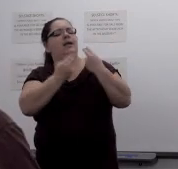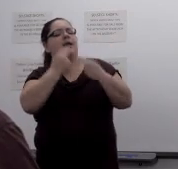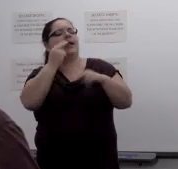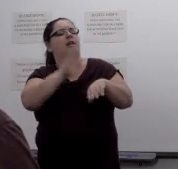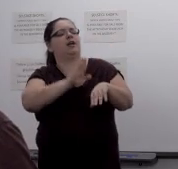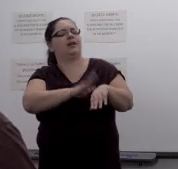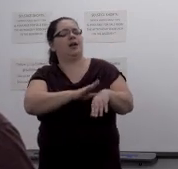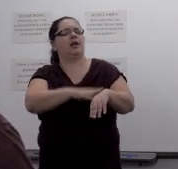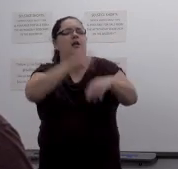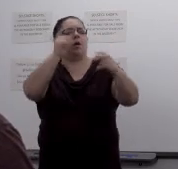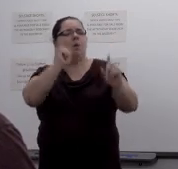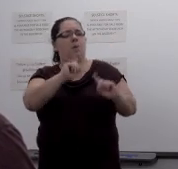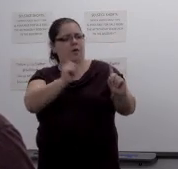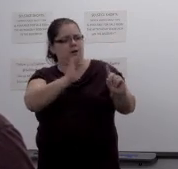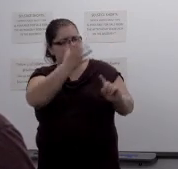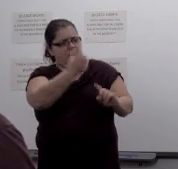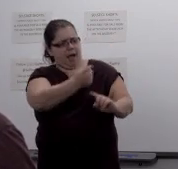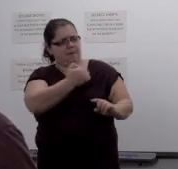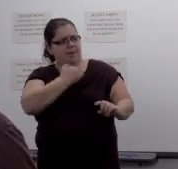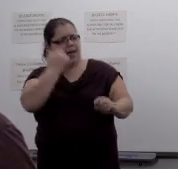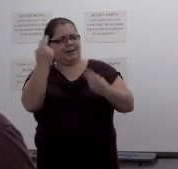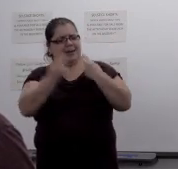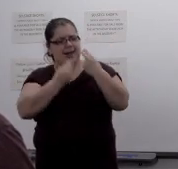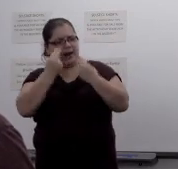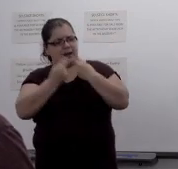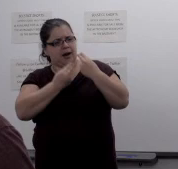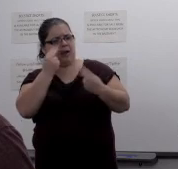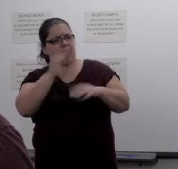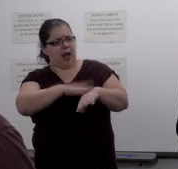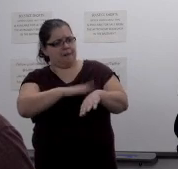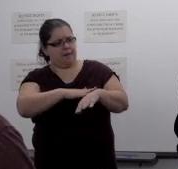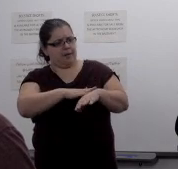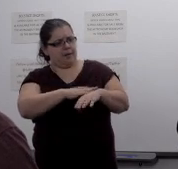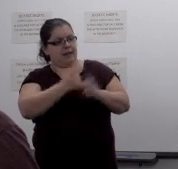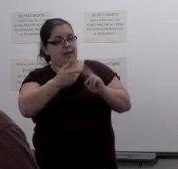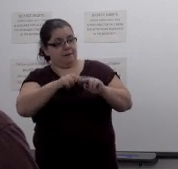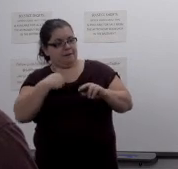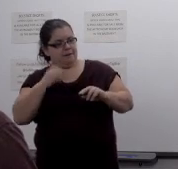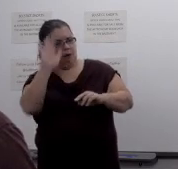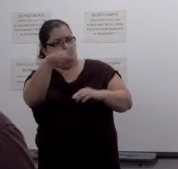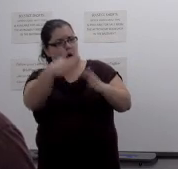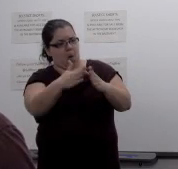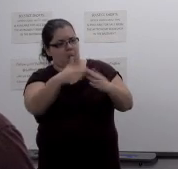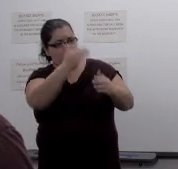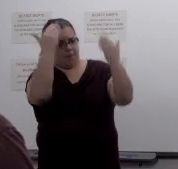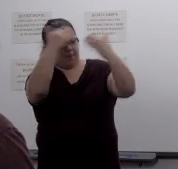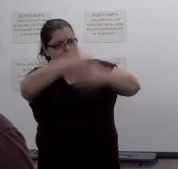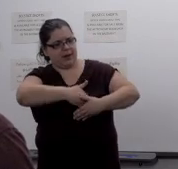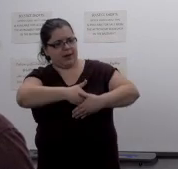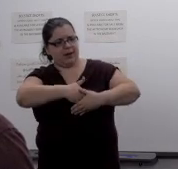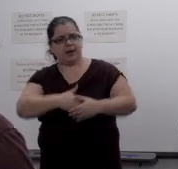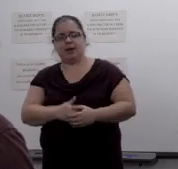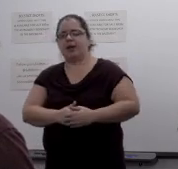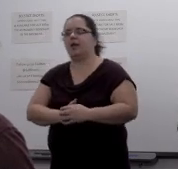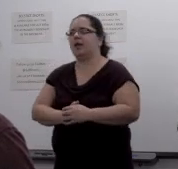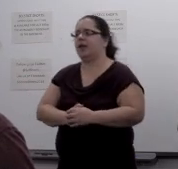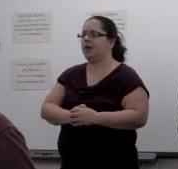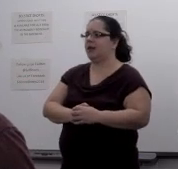dinner. What have you got for me dinner time if I come home this evening? Pudding